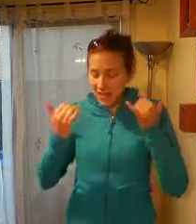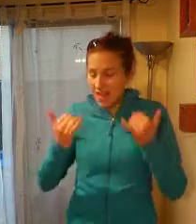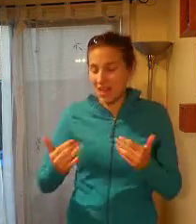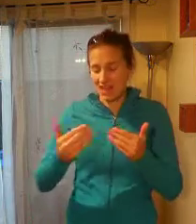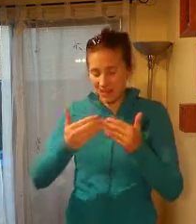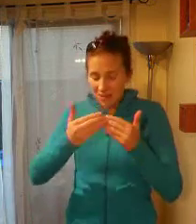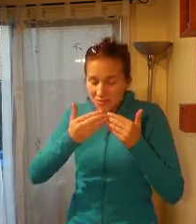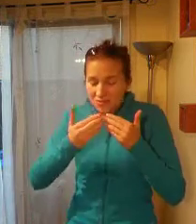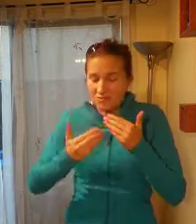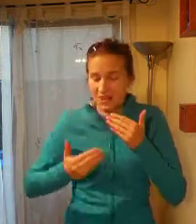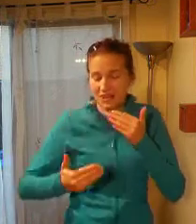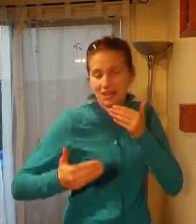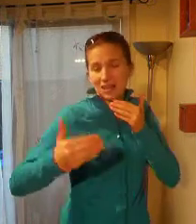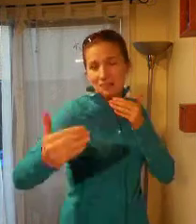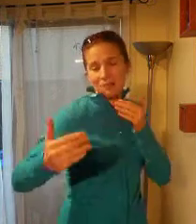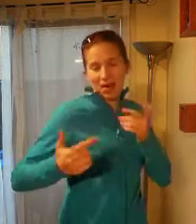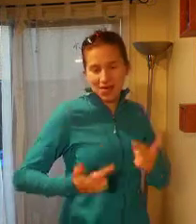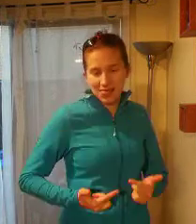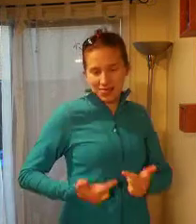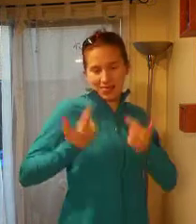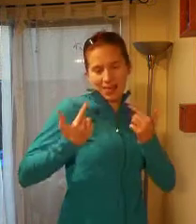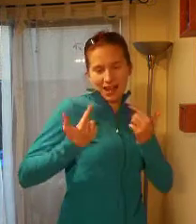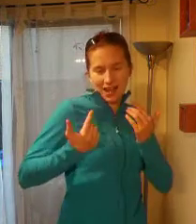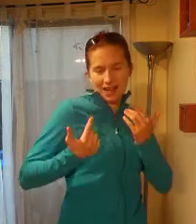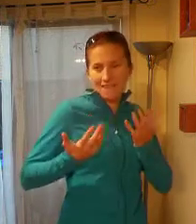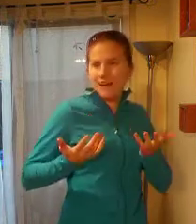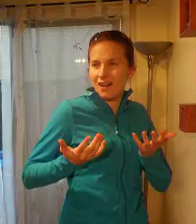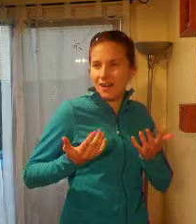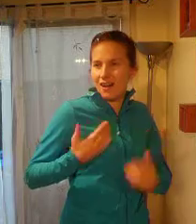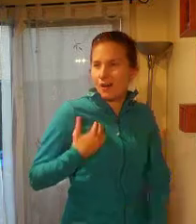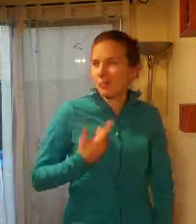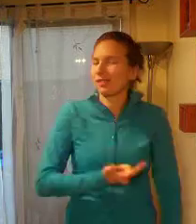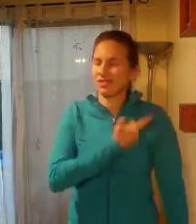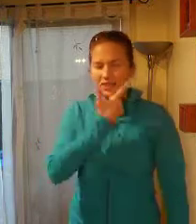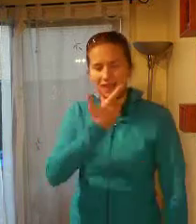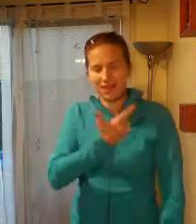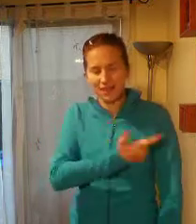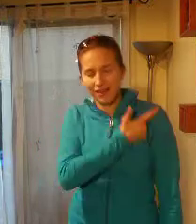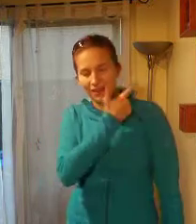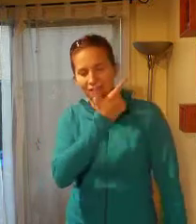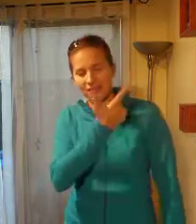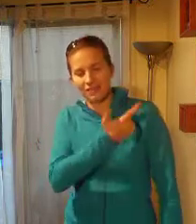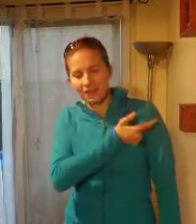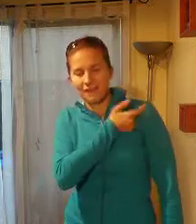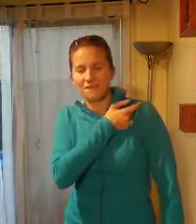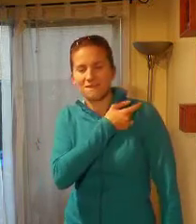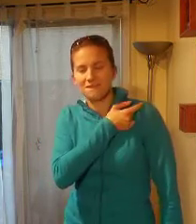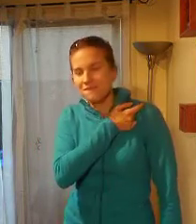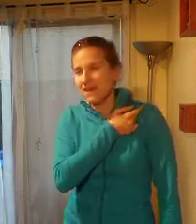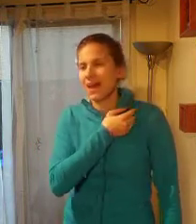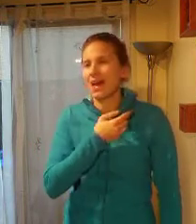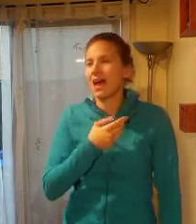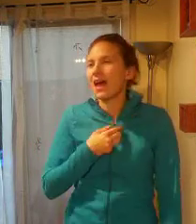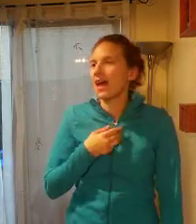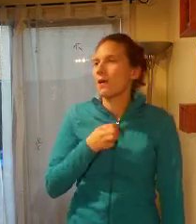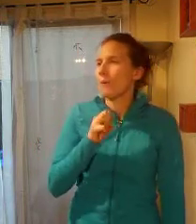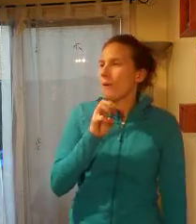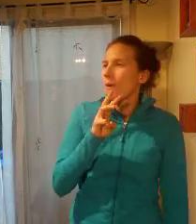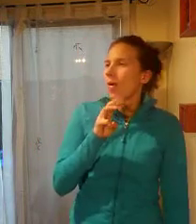of the rest of my life, and I'm alive and well.